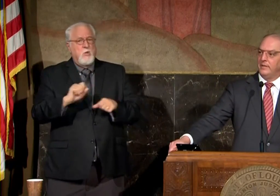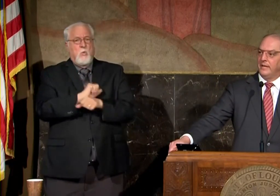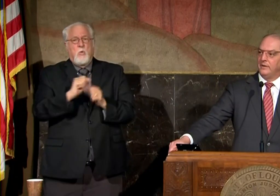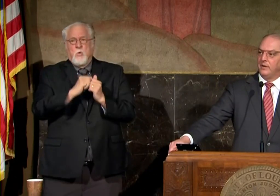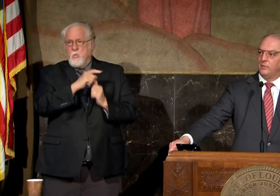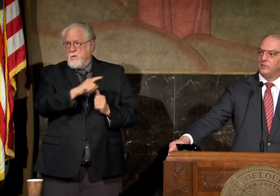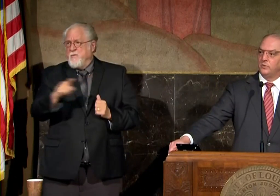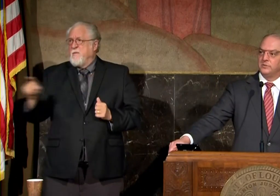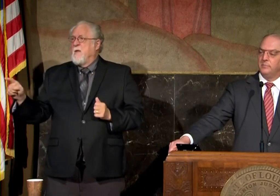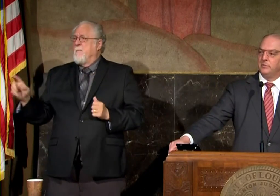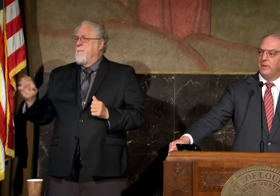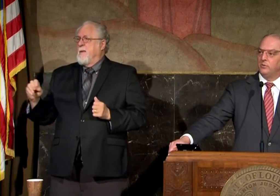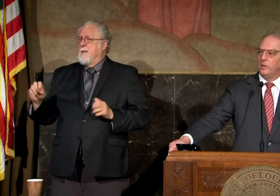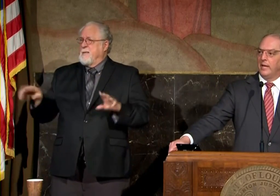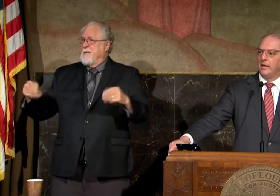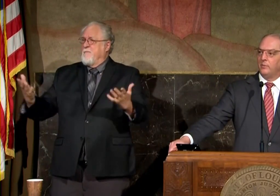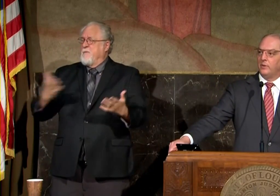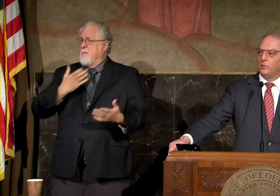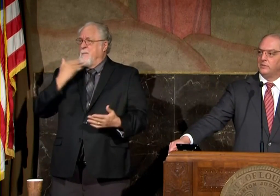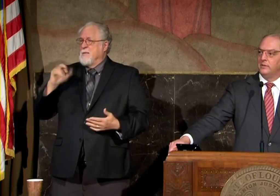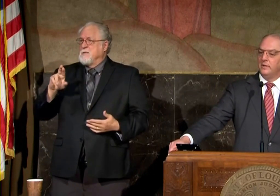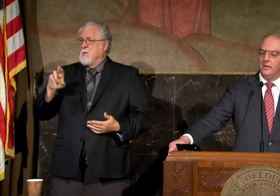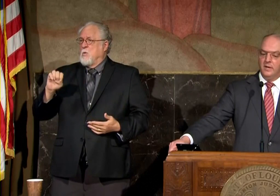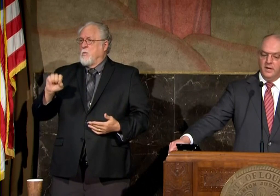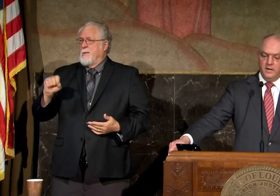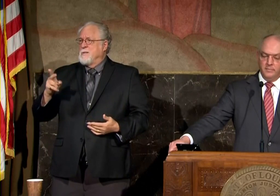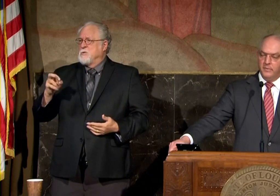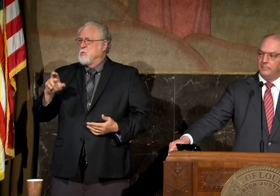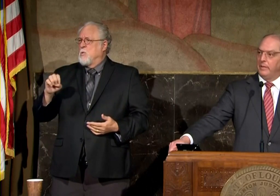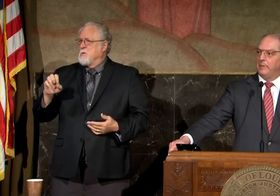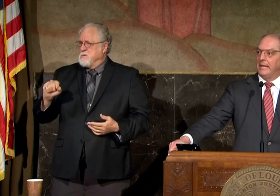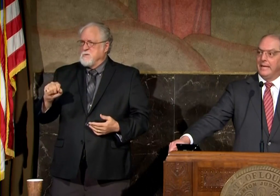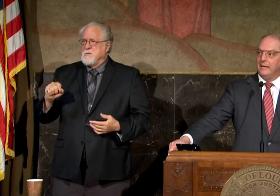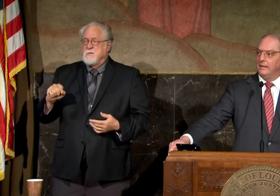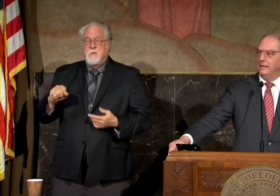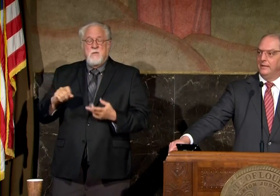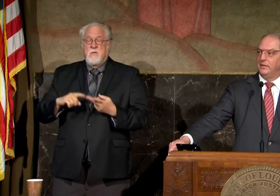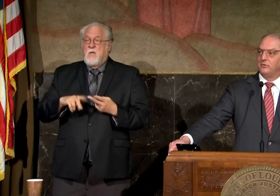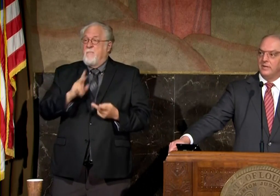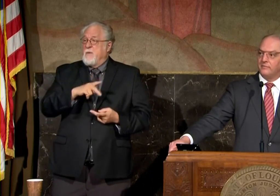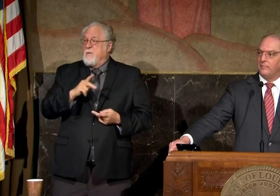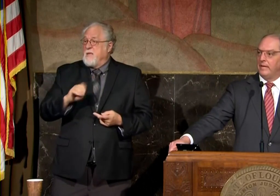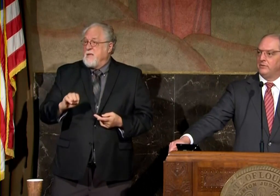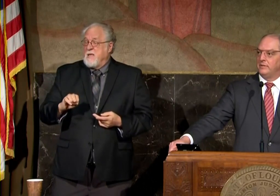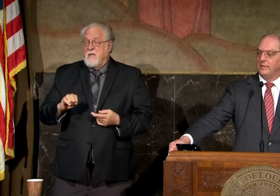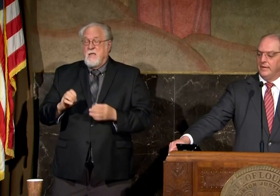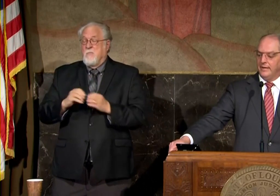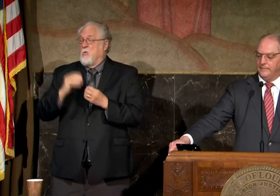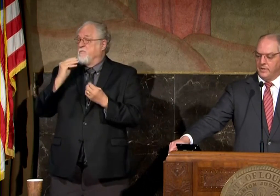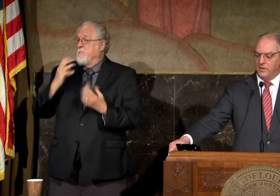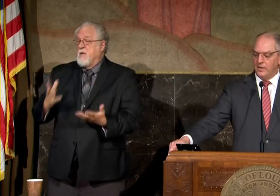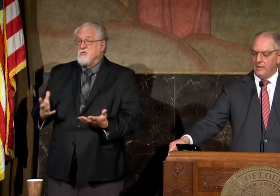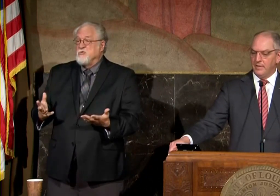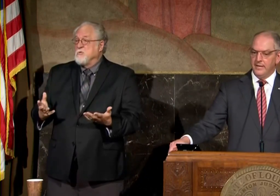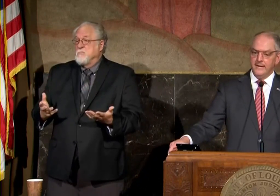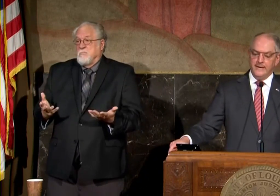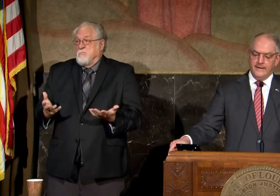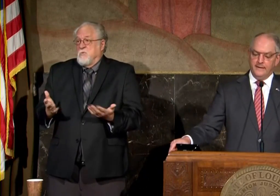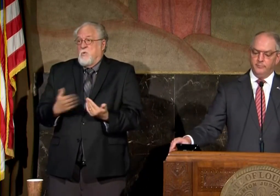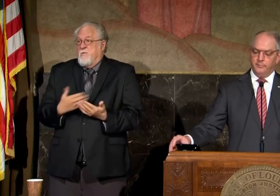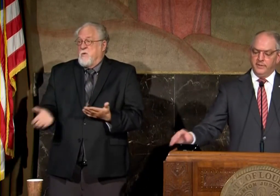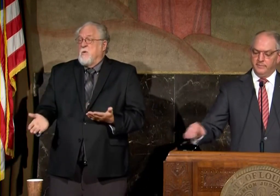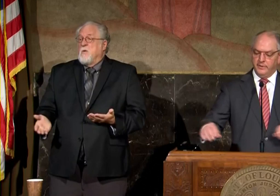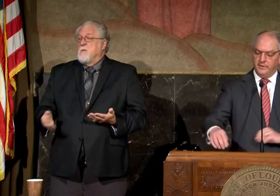with them and and and resource them as best we can whether it's uh ppe additional information um you name it